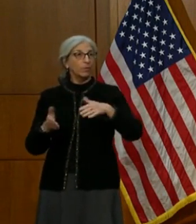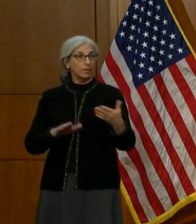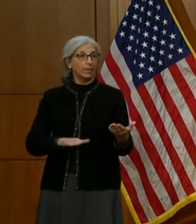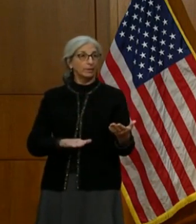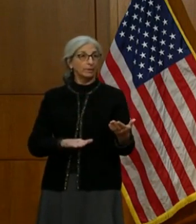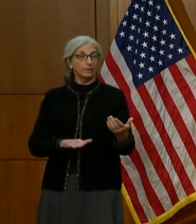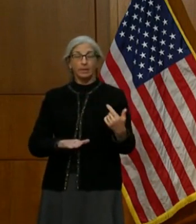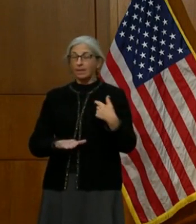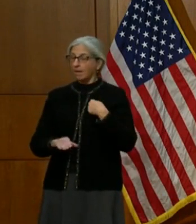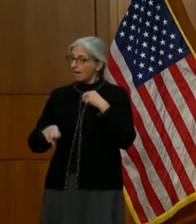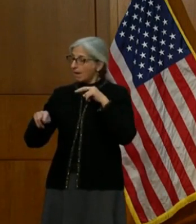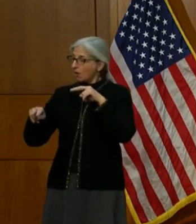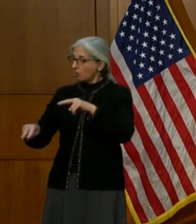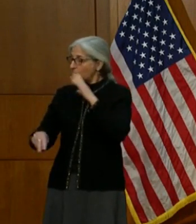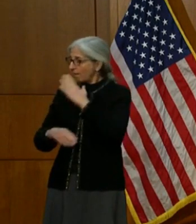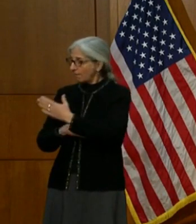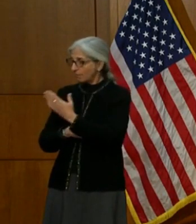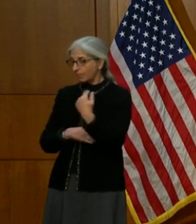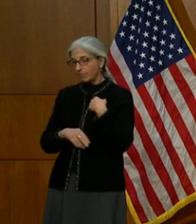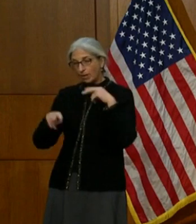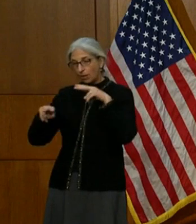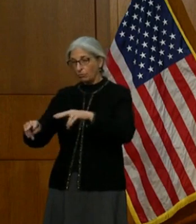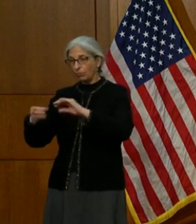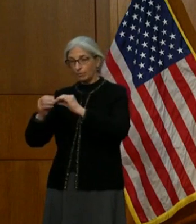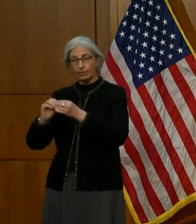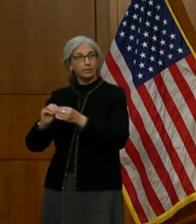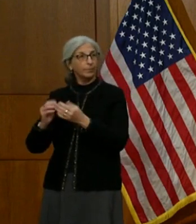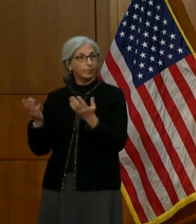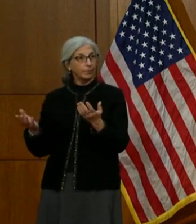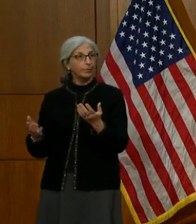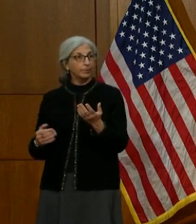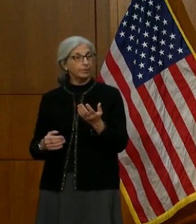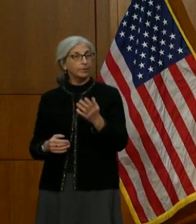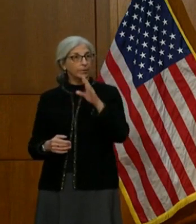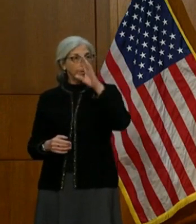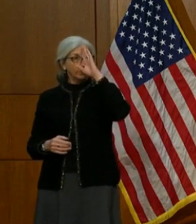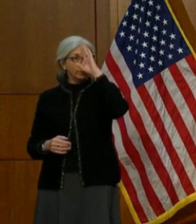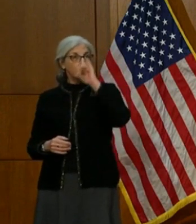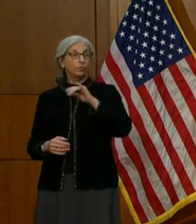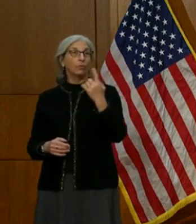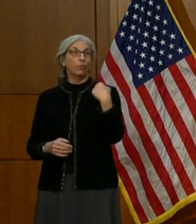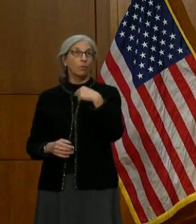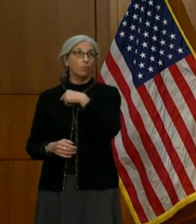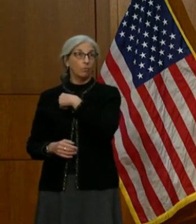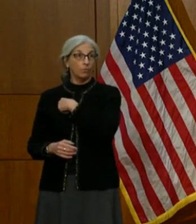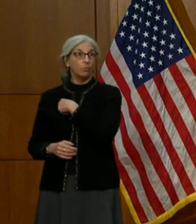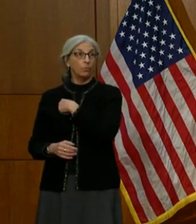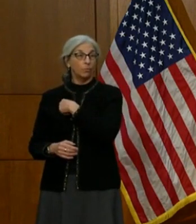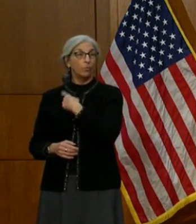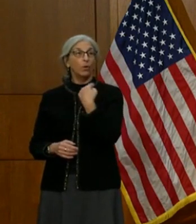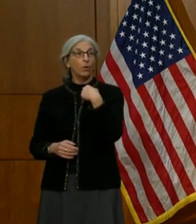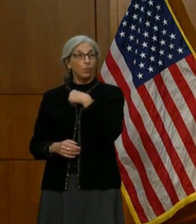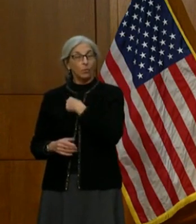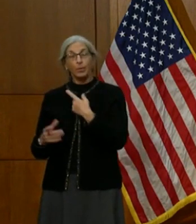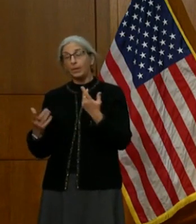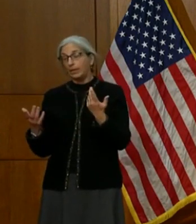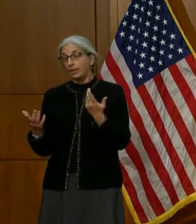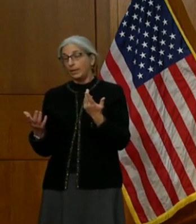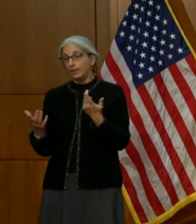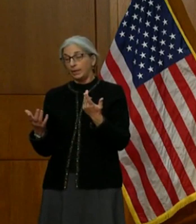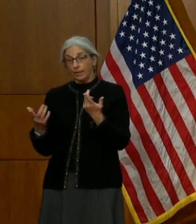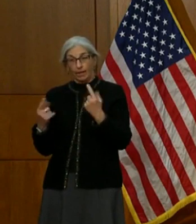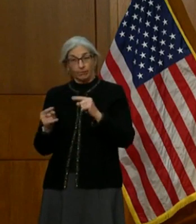at that data every morning. As you know, we have put some significant mitigation measures